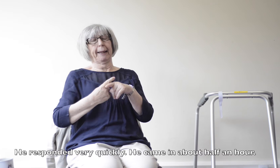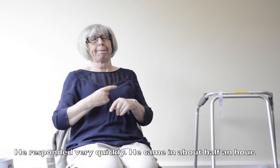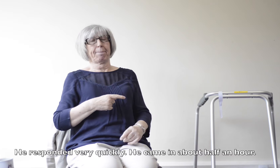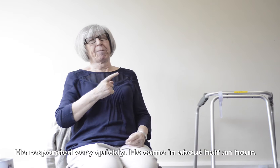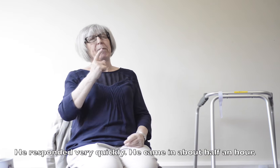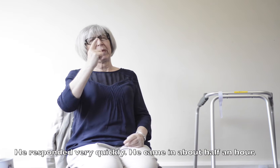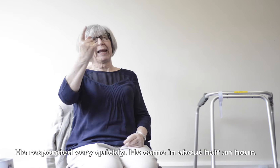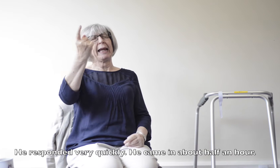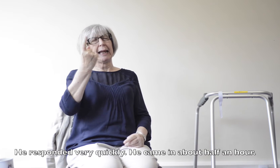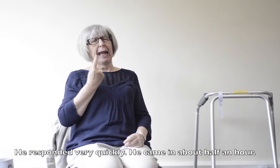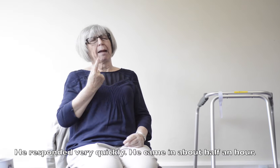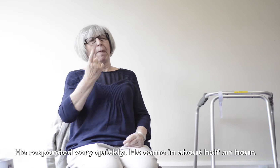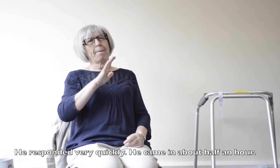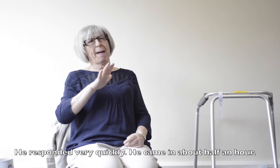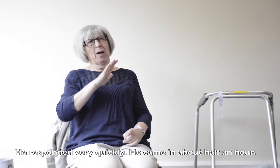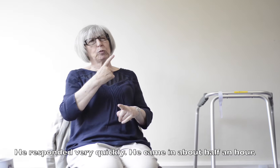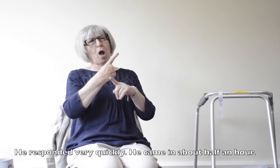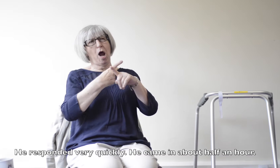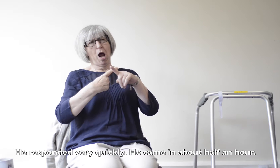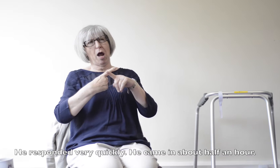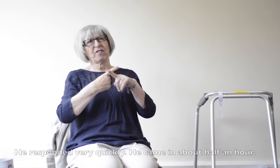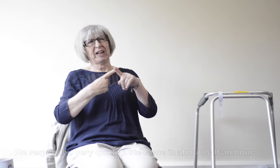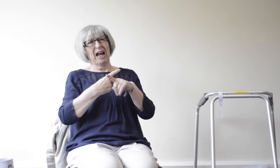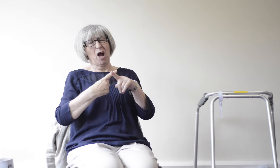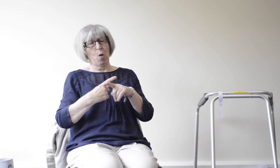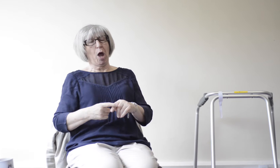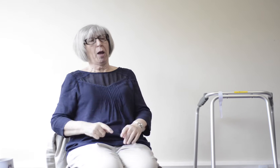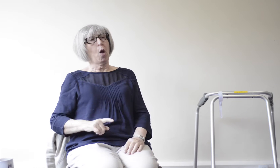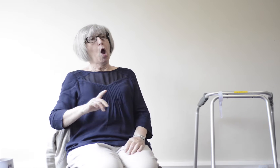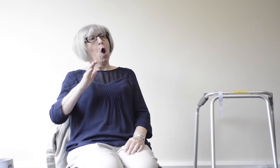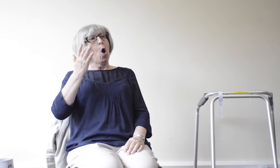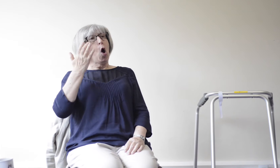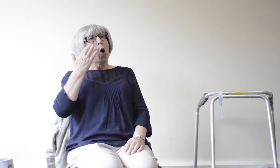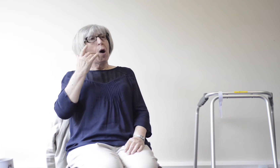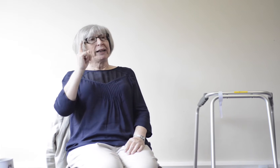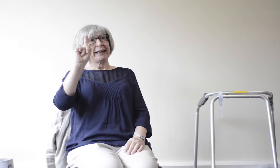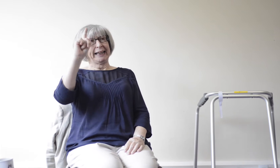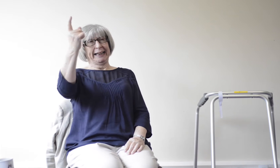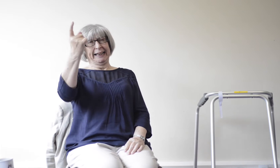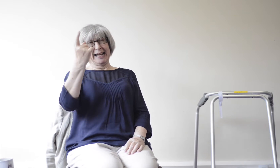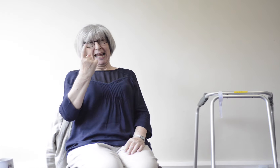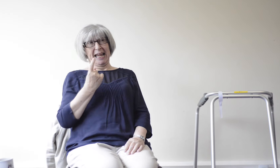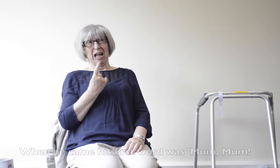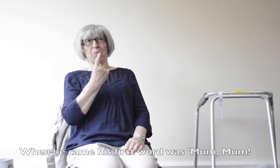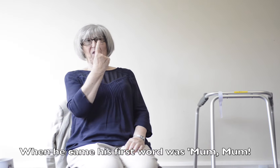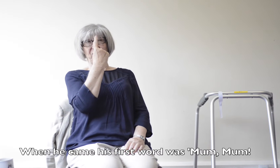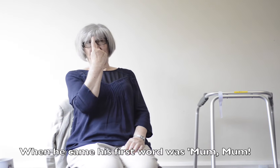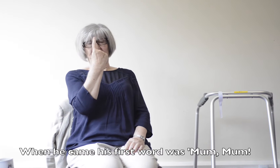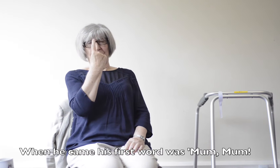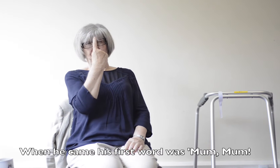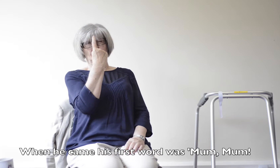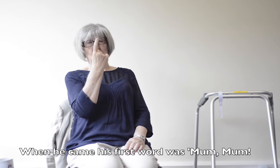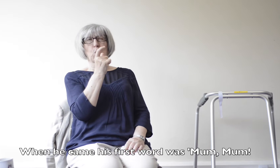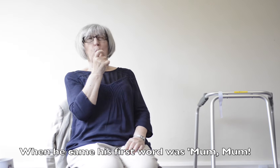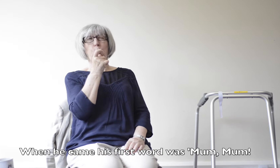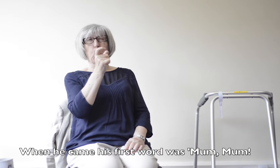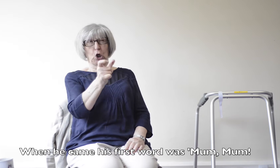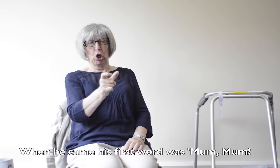support me or see what the problem was. He arrived within half an hour. And the first word, or before I could explain